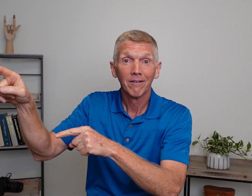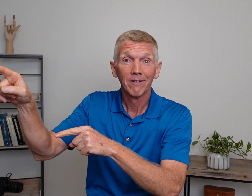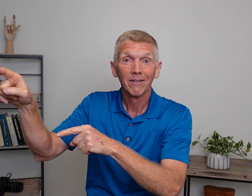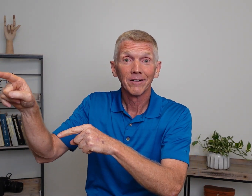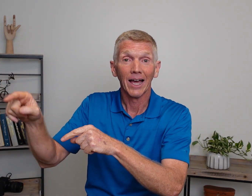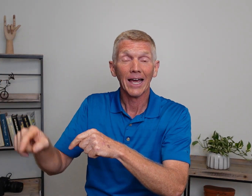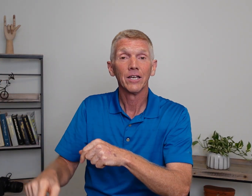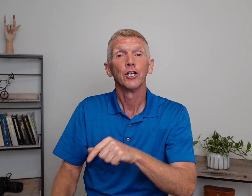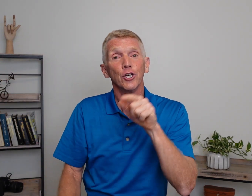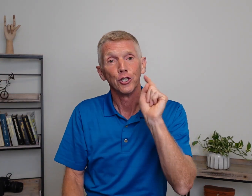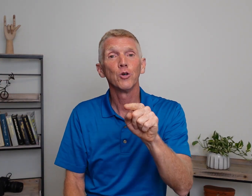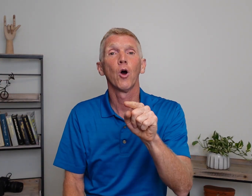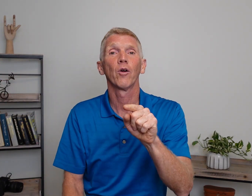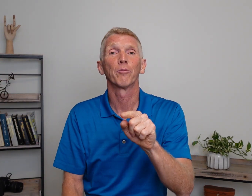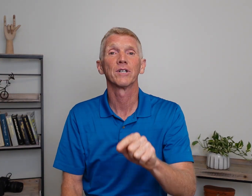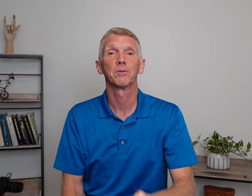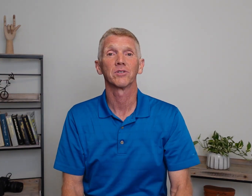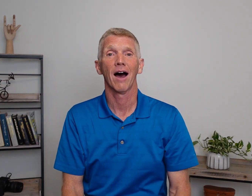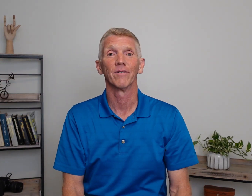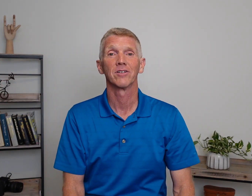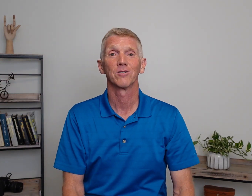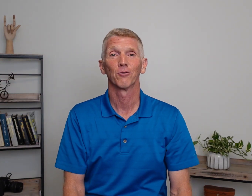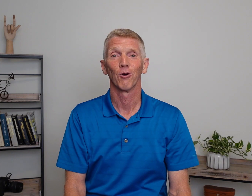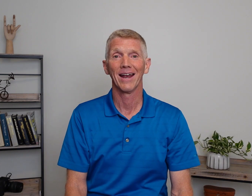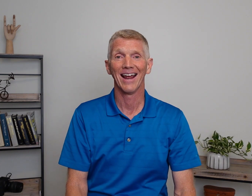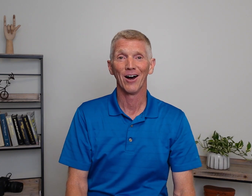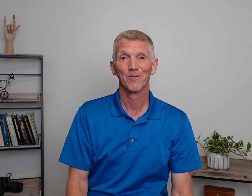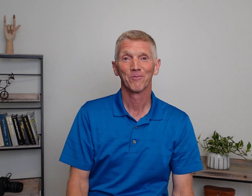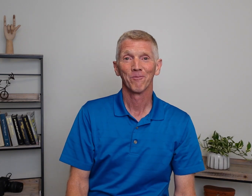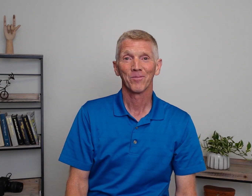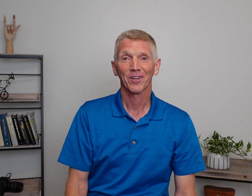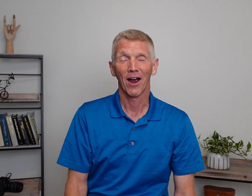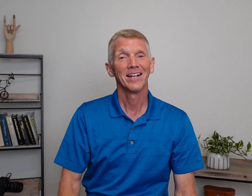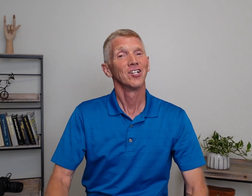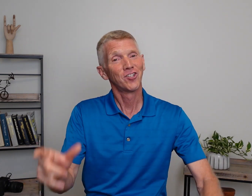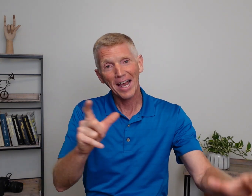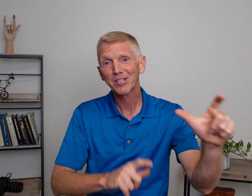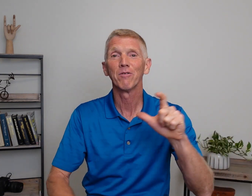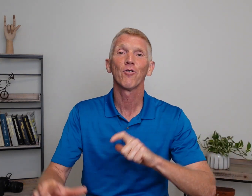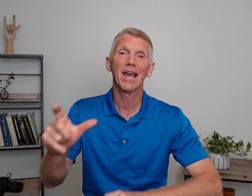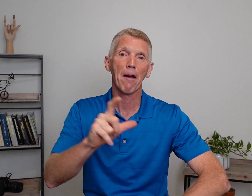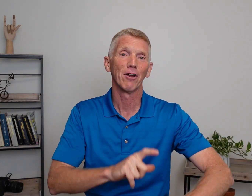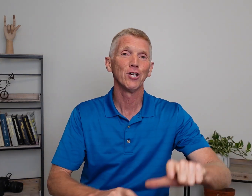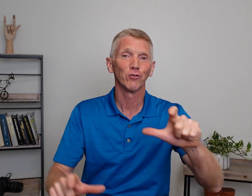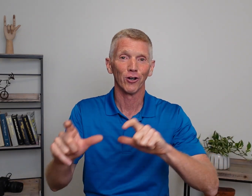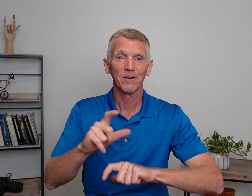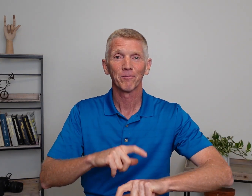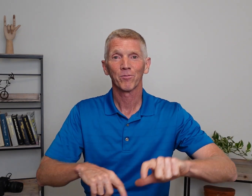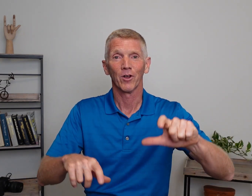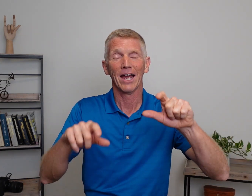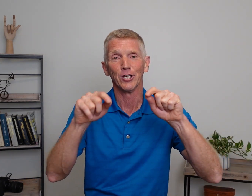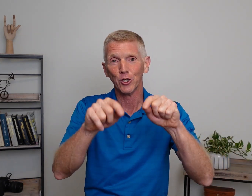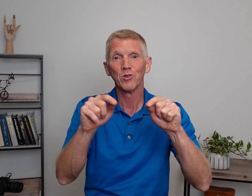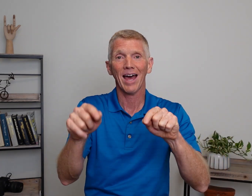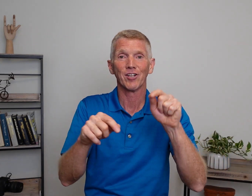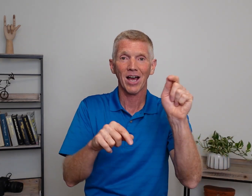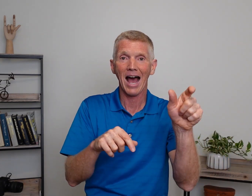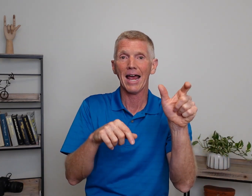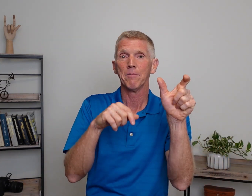Okay? You go to the principal's office right now. All right? Take some of vocabulary that you've learned. All right? Use that time,